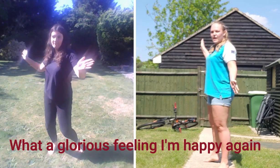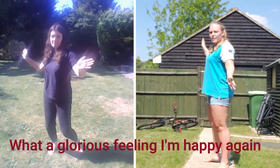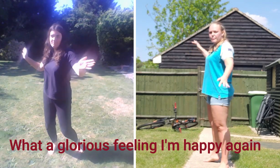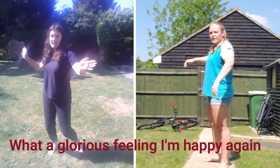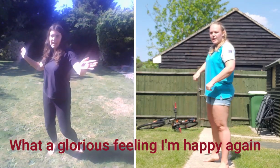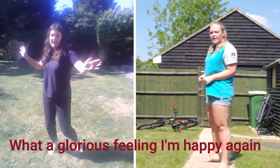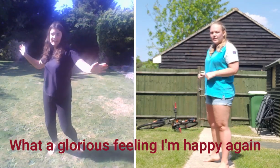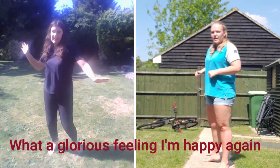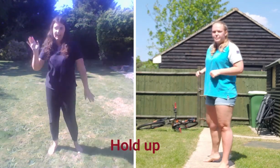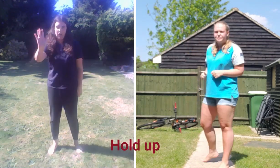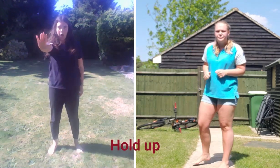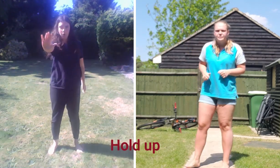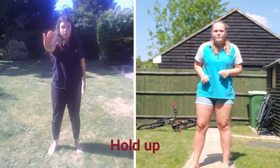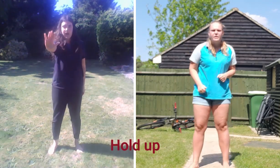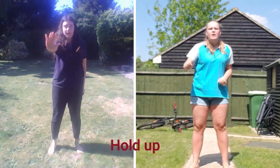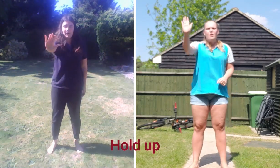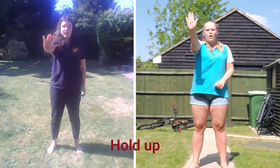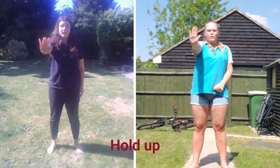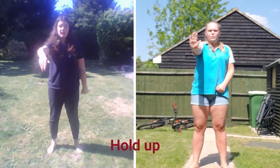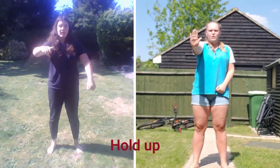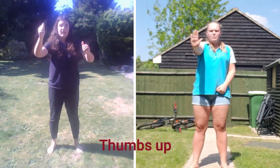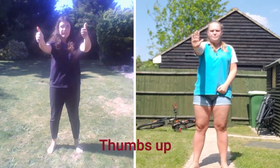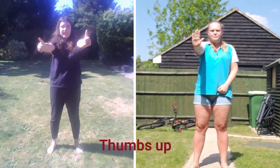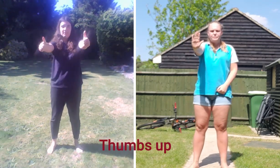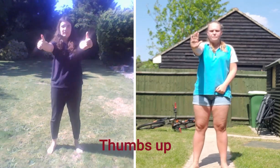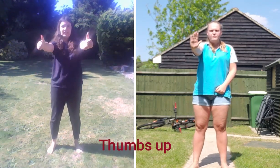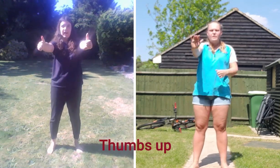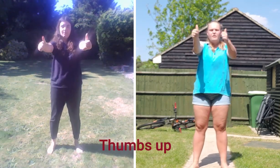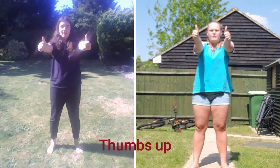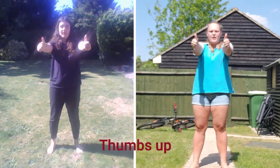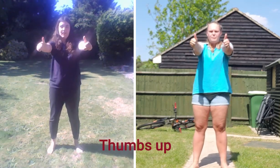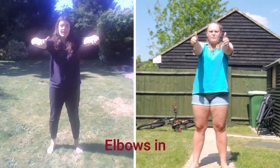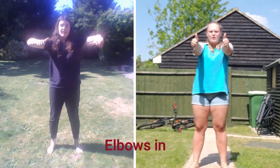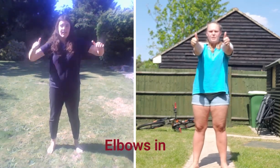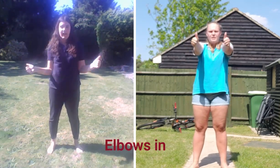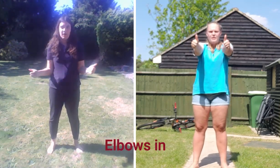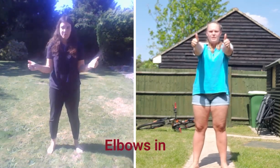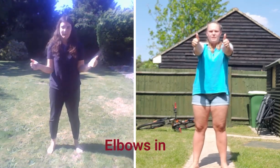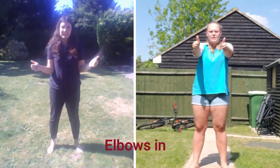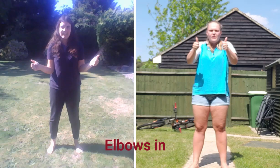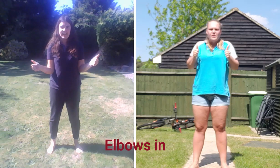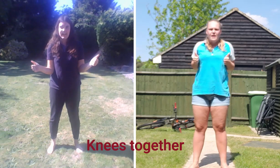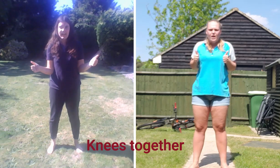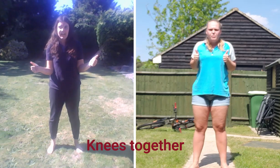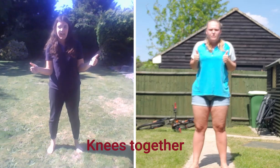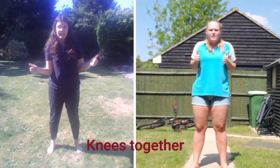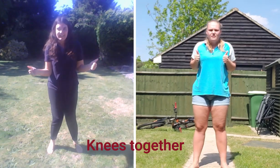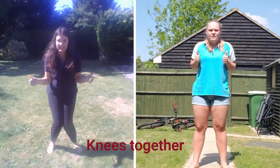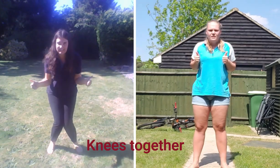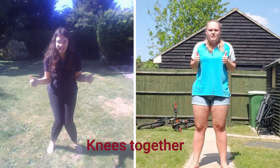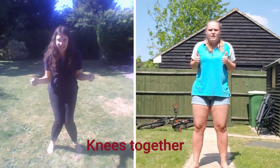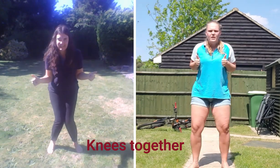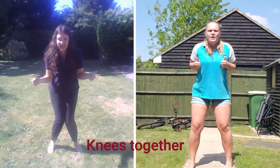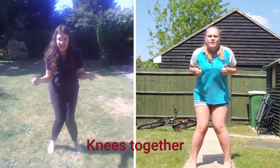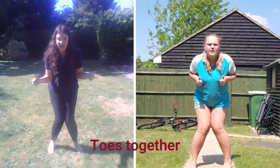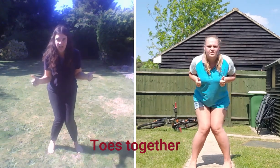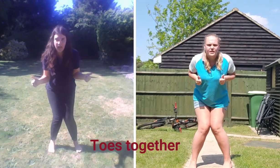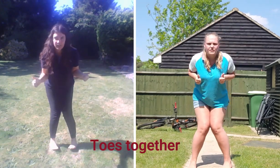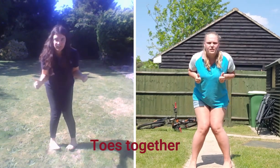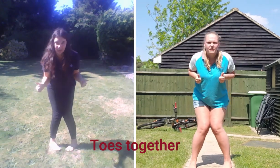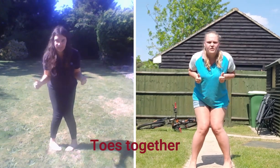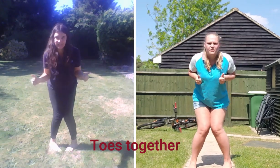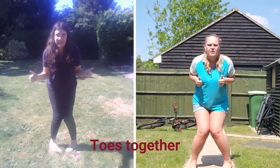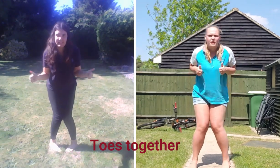Aroo-cha-cha. Then hold up. Hold up. Thumbs up. Thumbs up. Elbows in. Elbows in. Knees together.